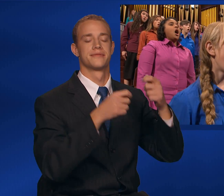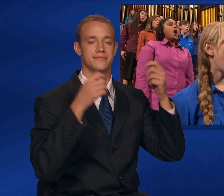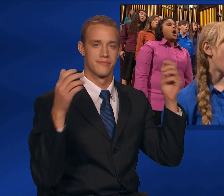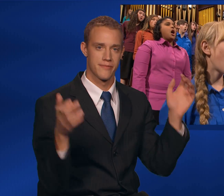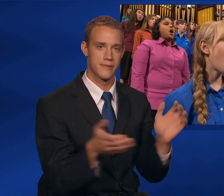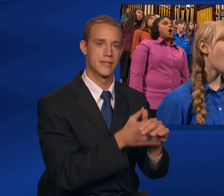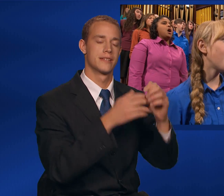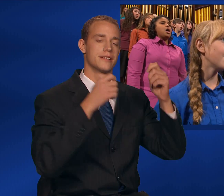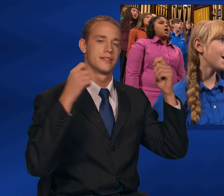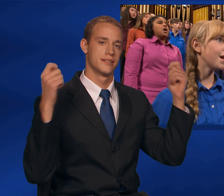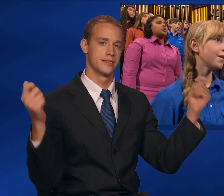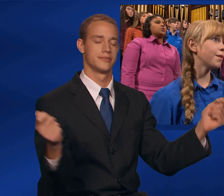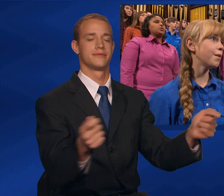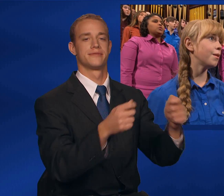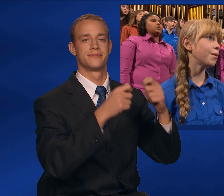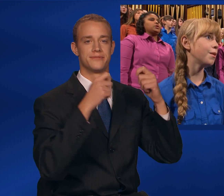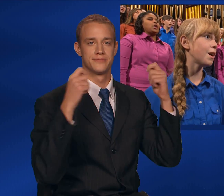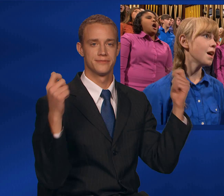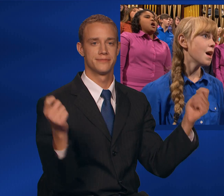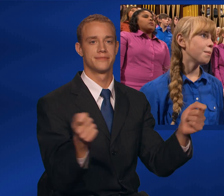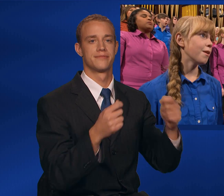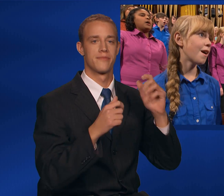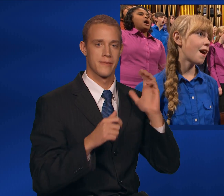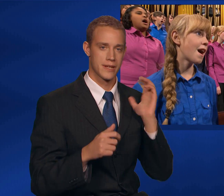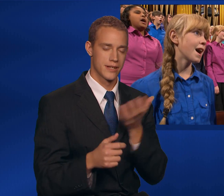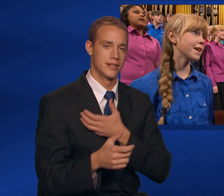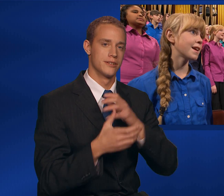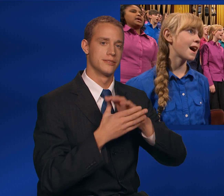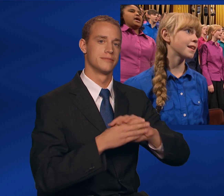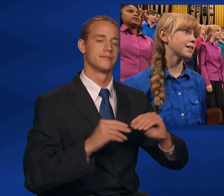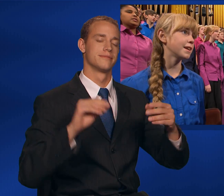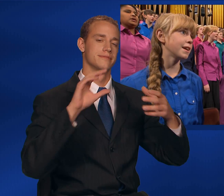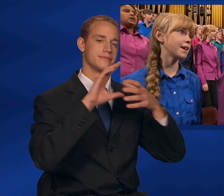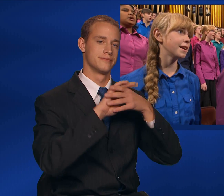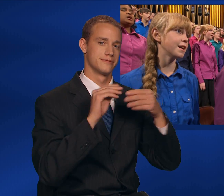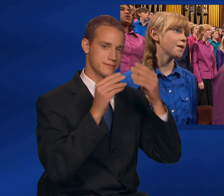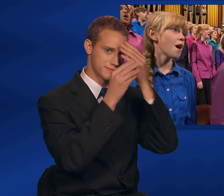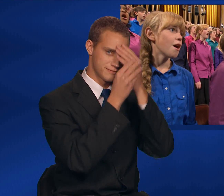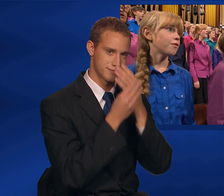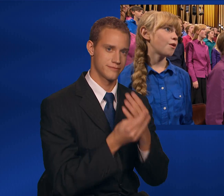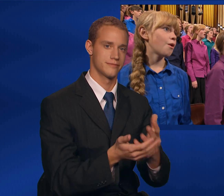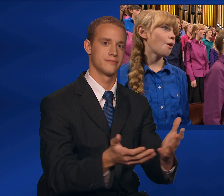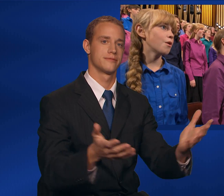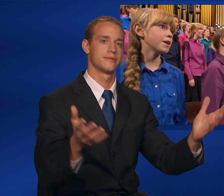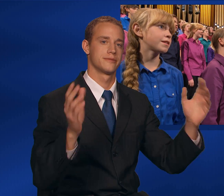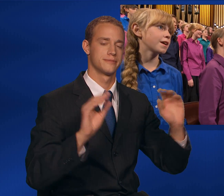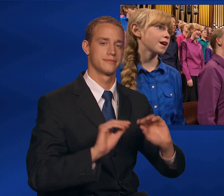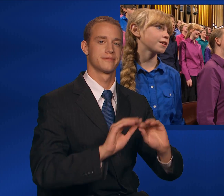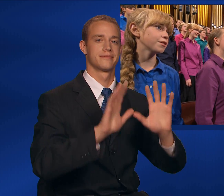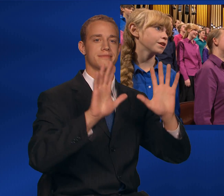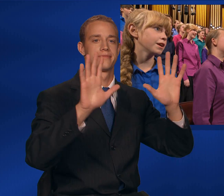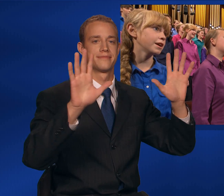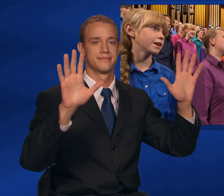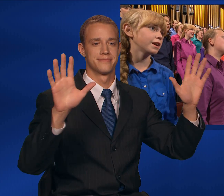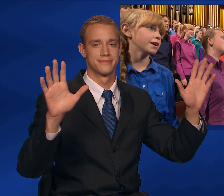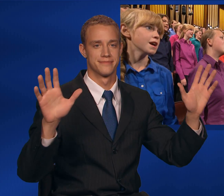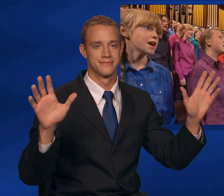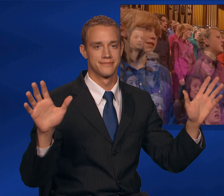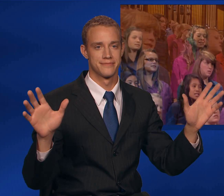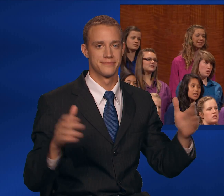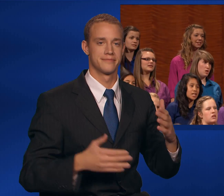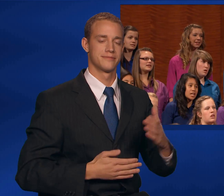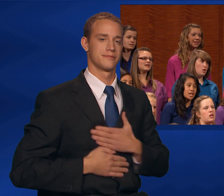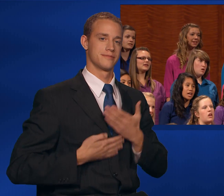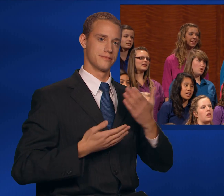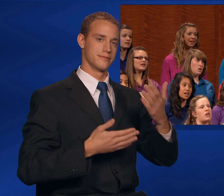Alleluia, alleluia, bright and clear our voices ring.